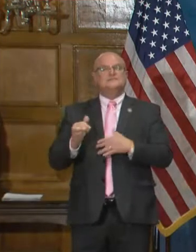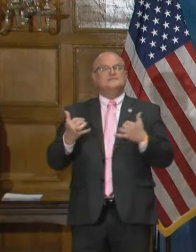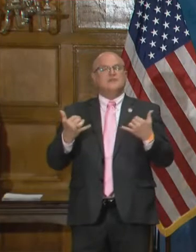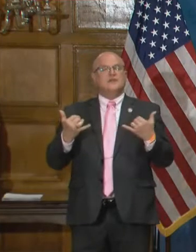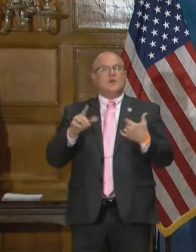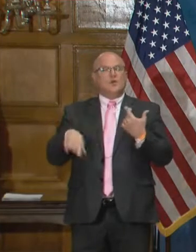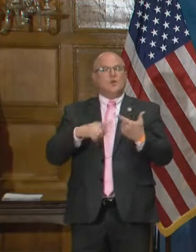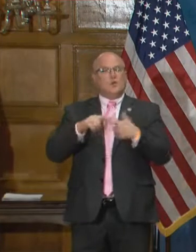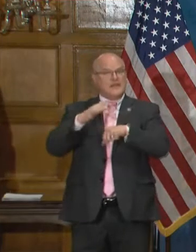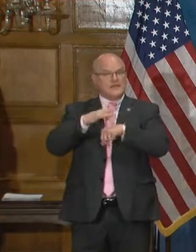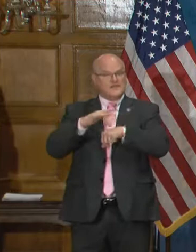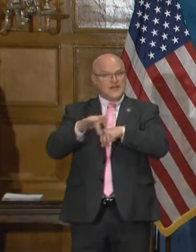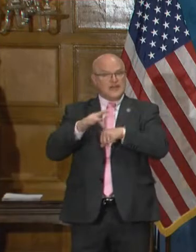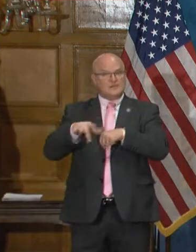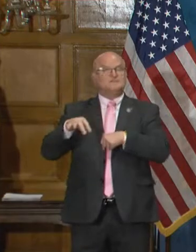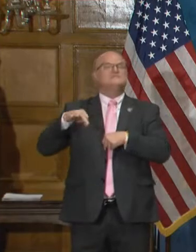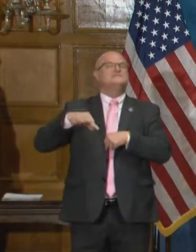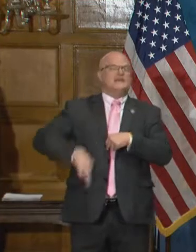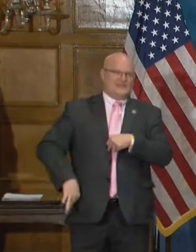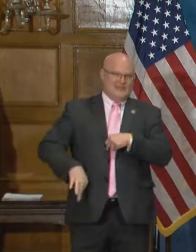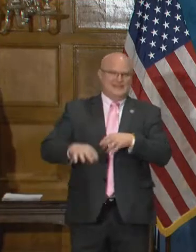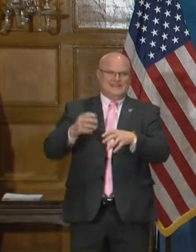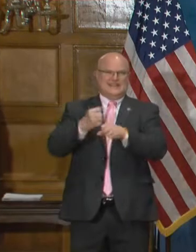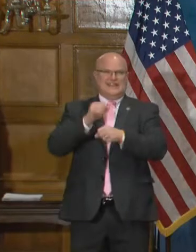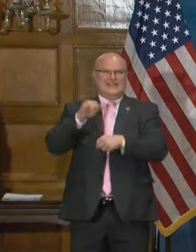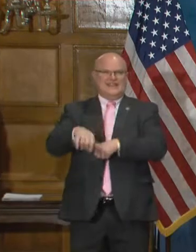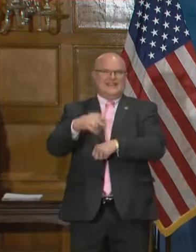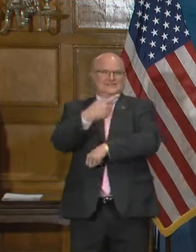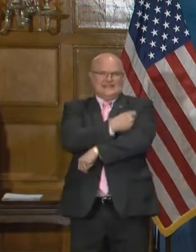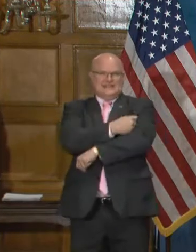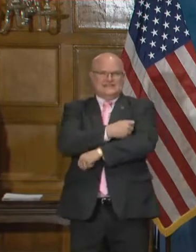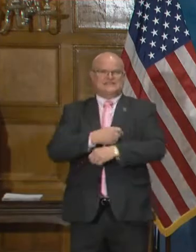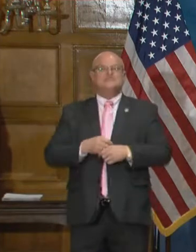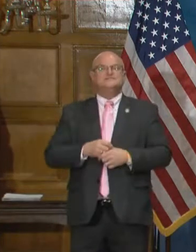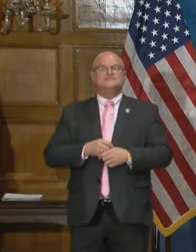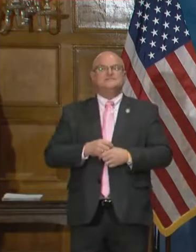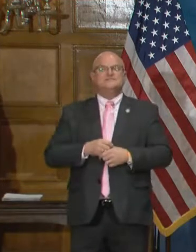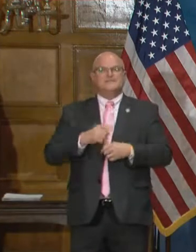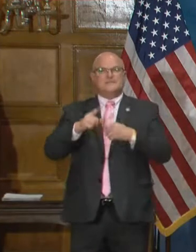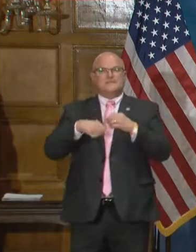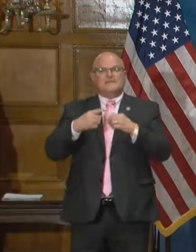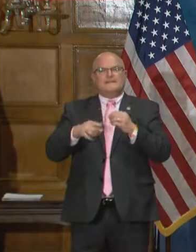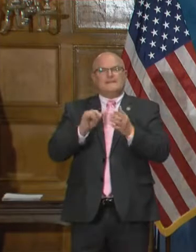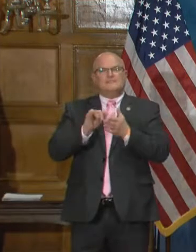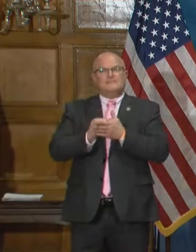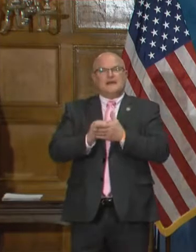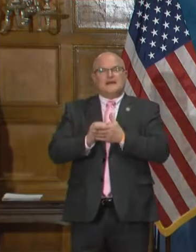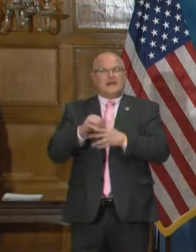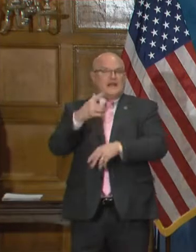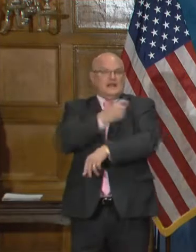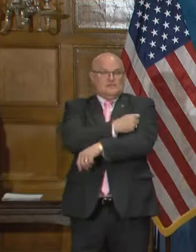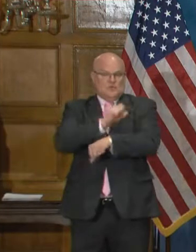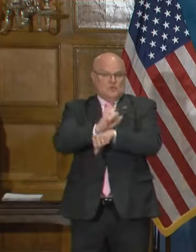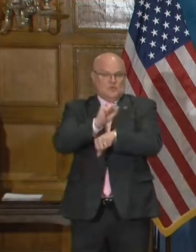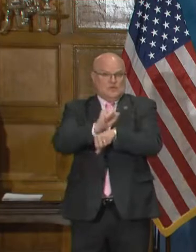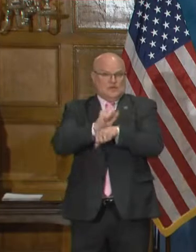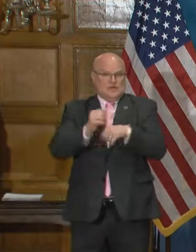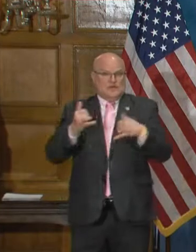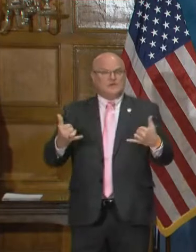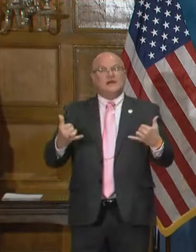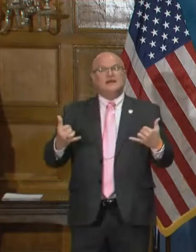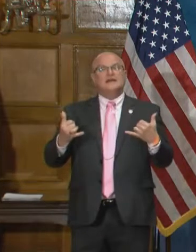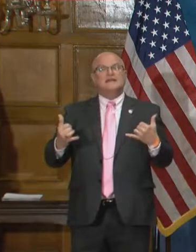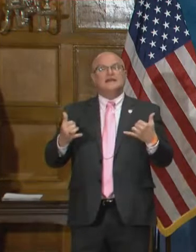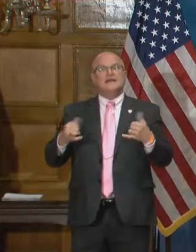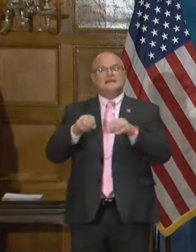when available, take advantage of being able to get that vaccine. With regard to our immunization efforts, as the Governor has said,